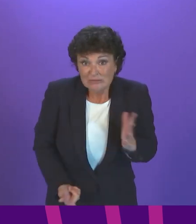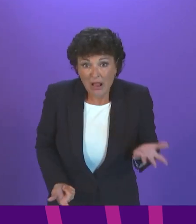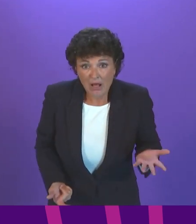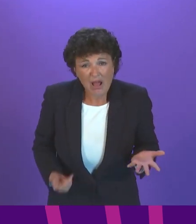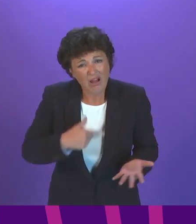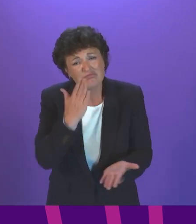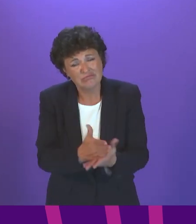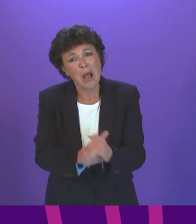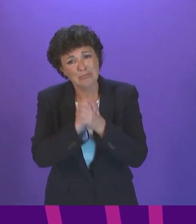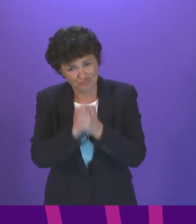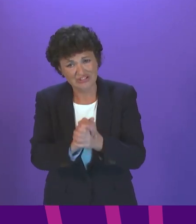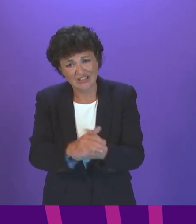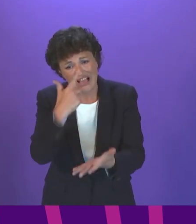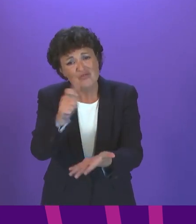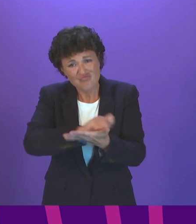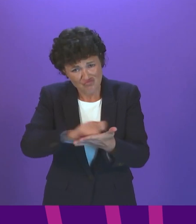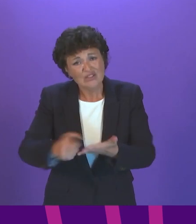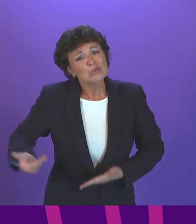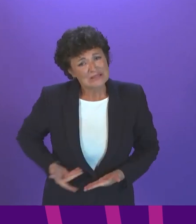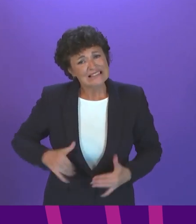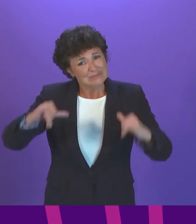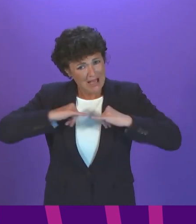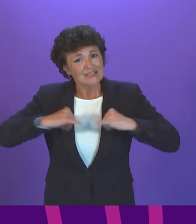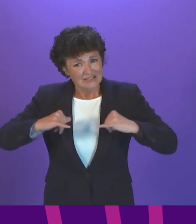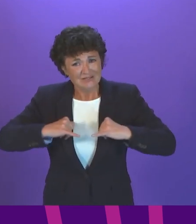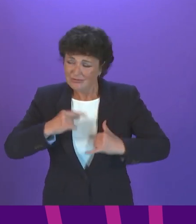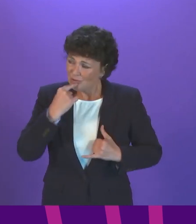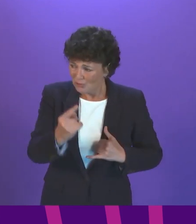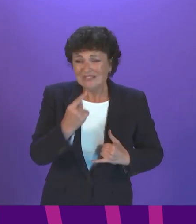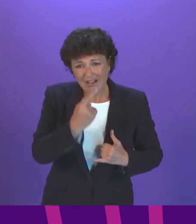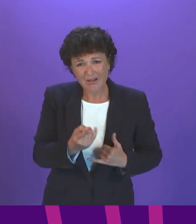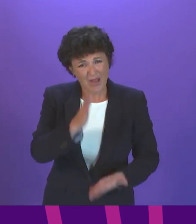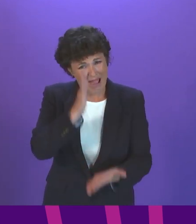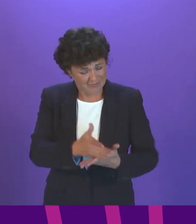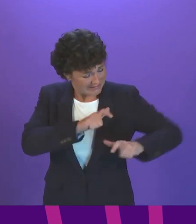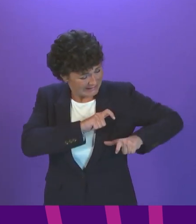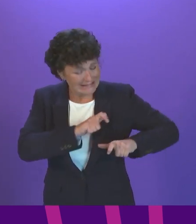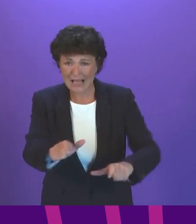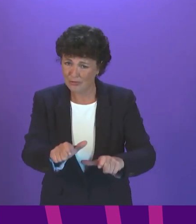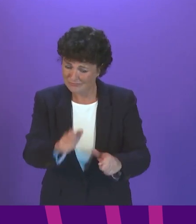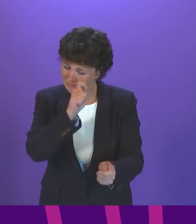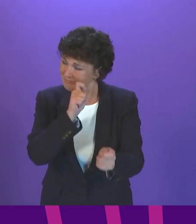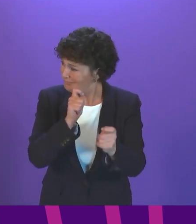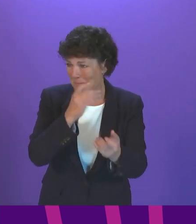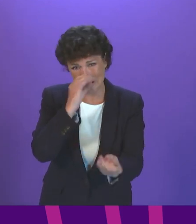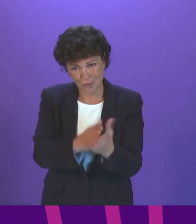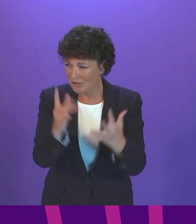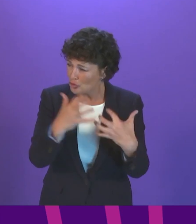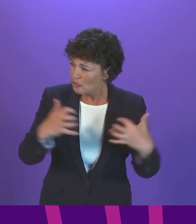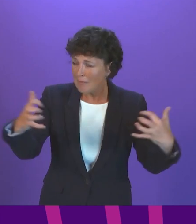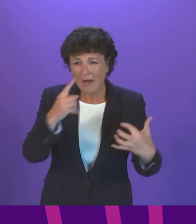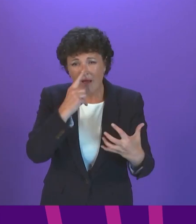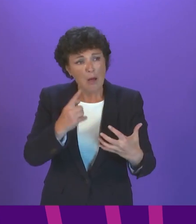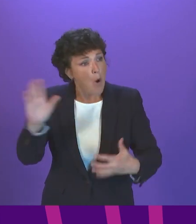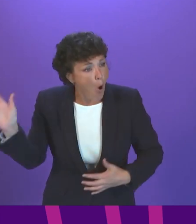I'd be really appreciative if you could write to business managers in particular to set out how we can continue to make the chamber a place